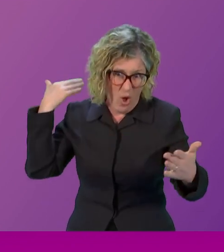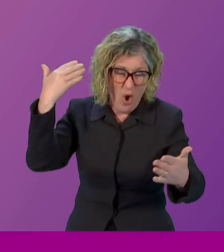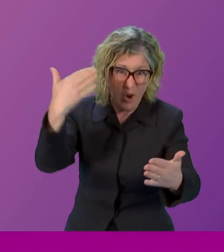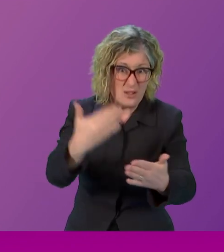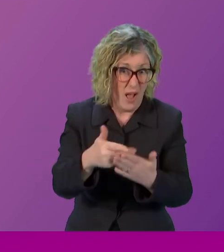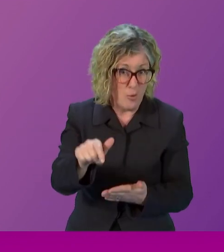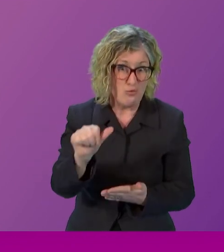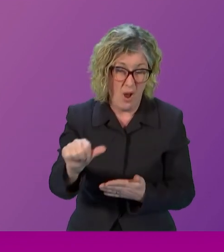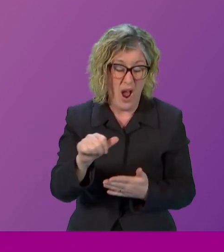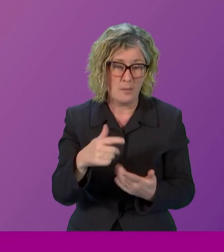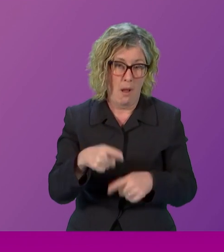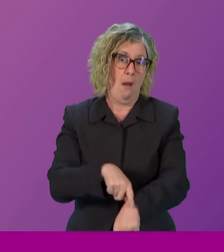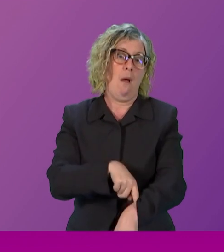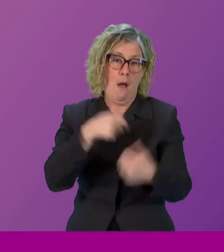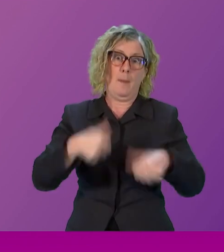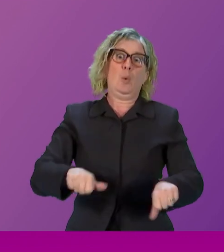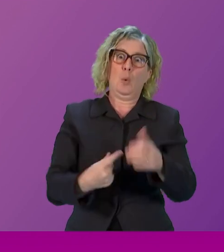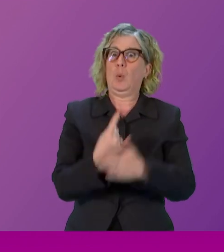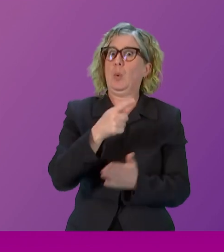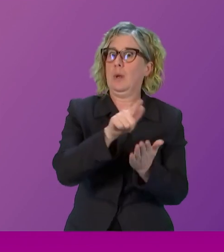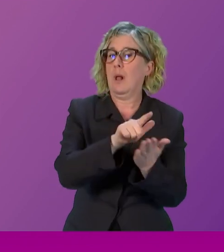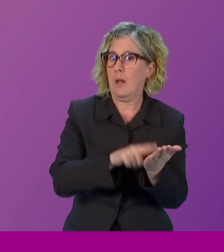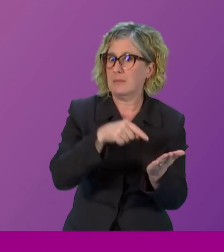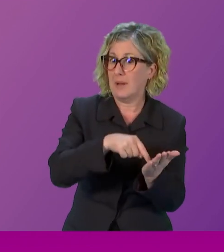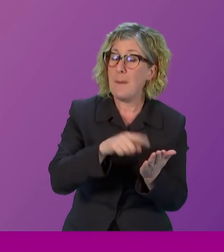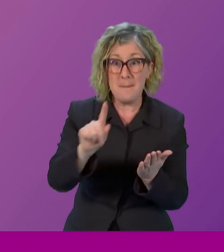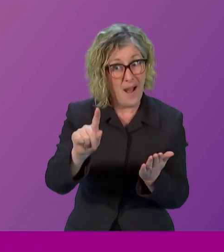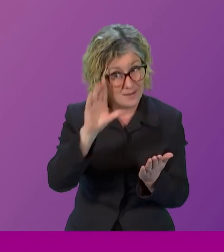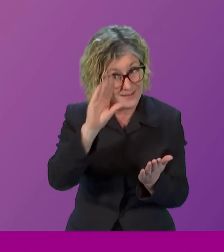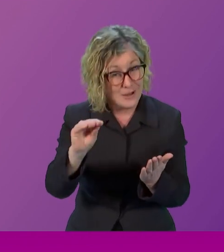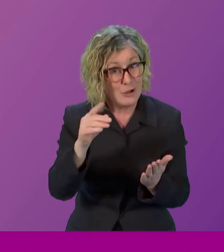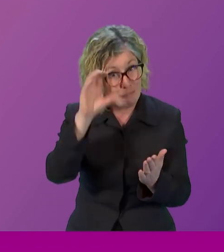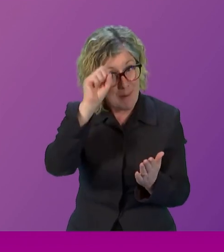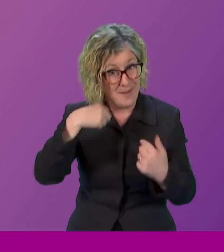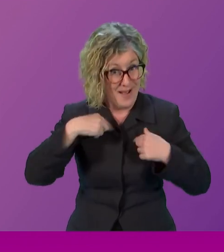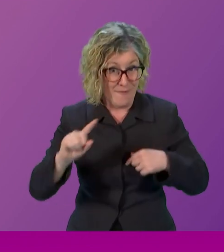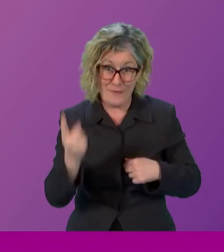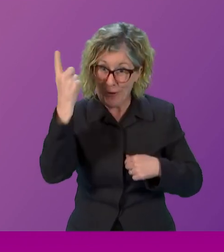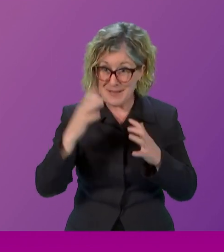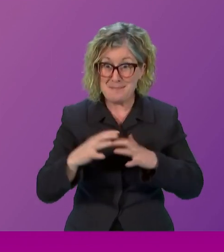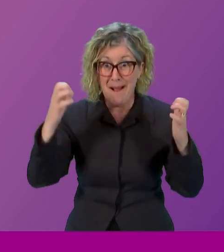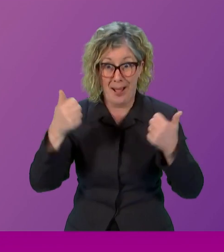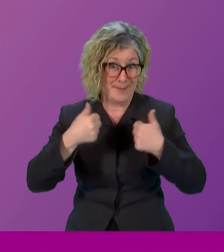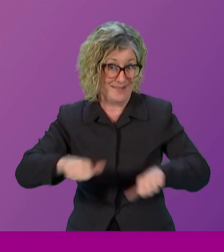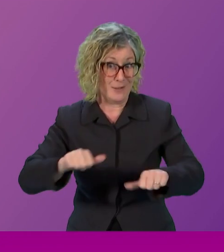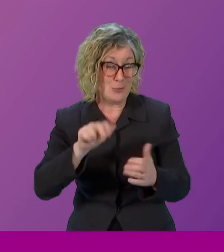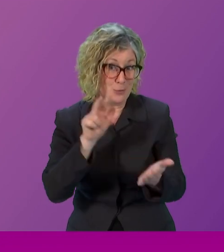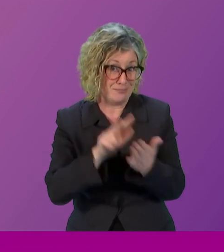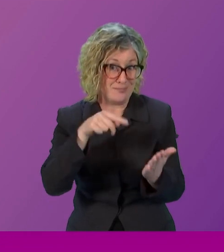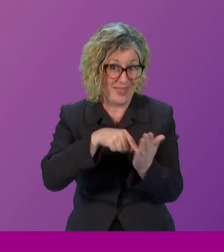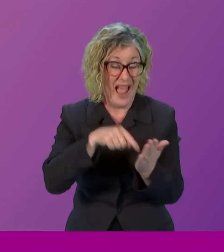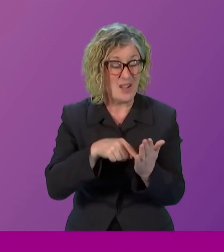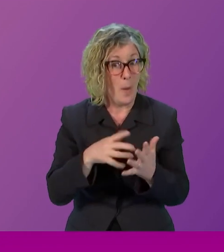it has taken too long, but I think it is worth pointing out that we are the first parliament in the world to have done that, and that is a massive